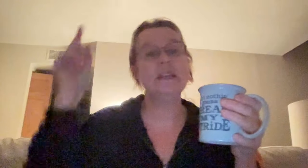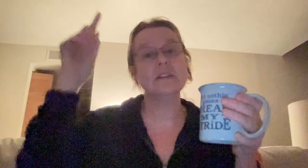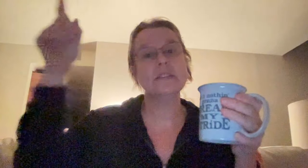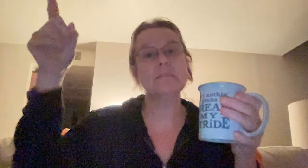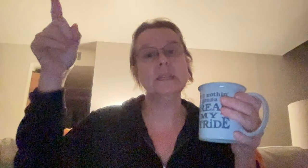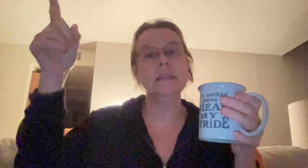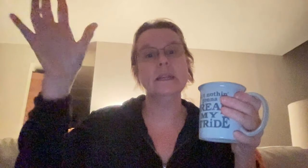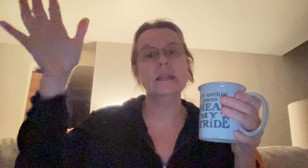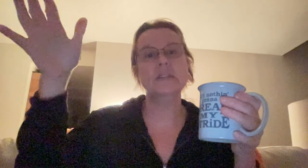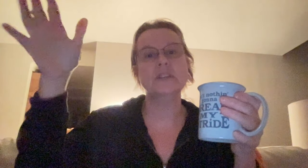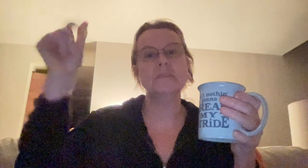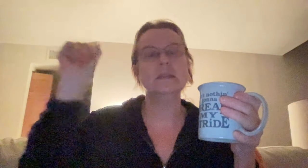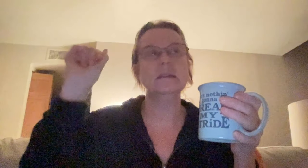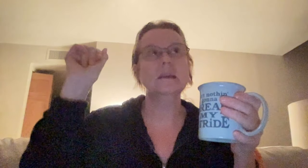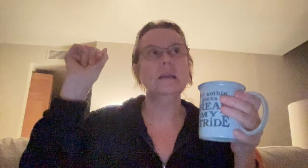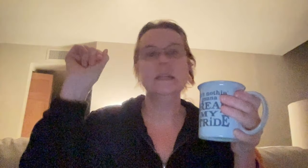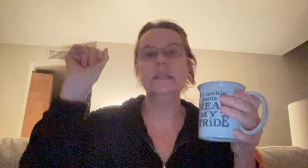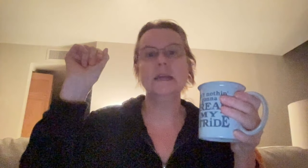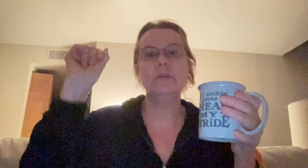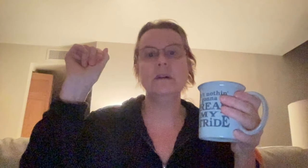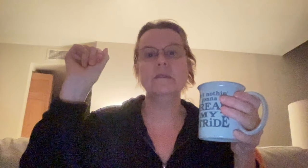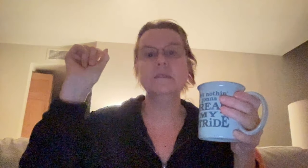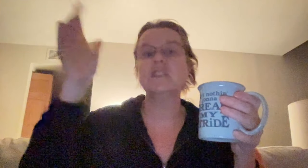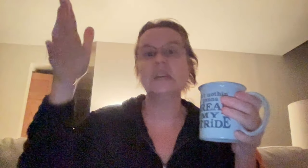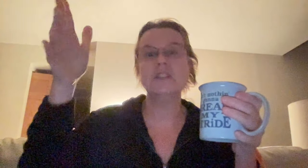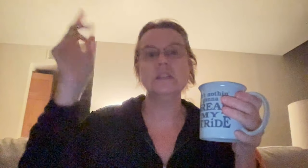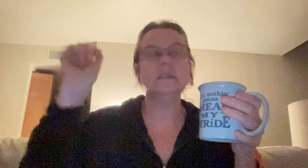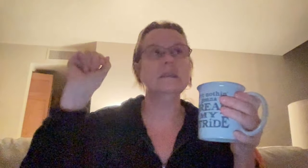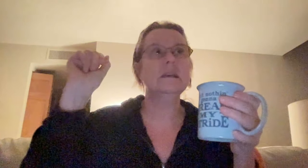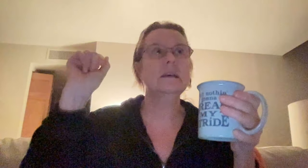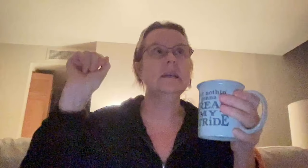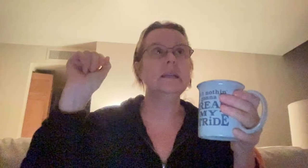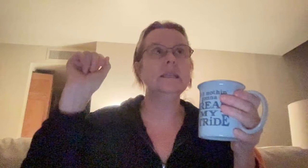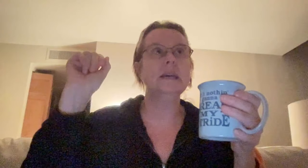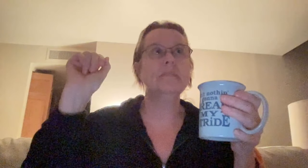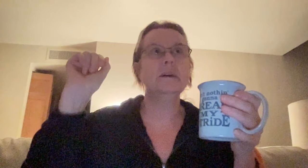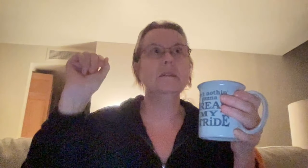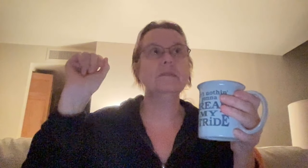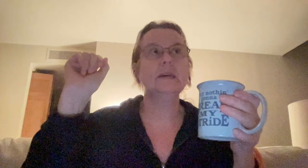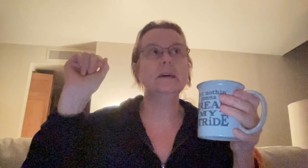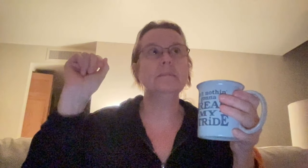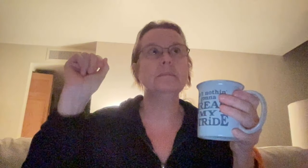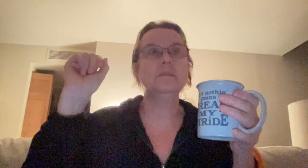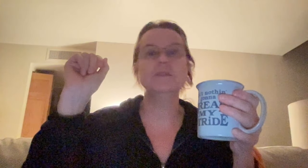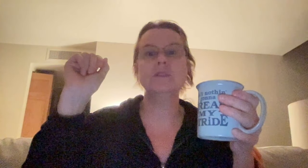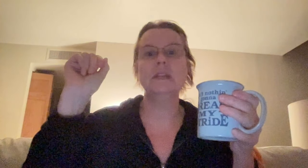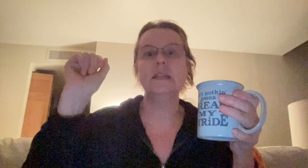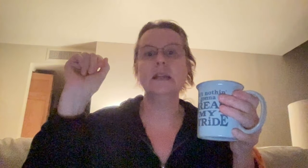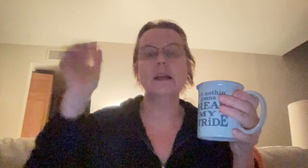hear something, any kind of judgment, any type of suggestion, any type of, um, use any kind of